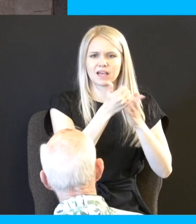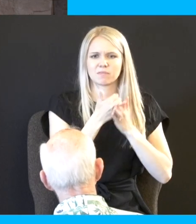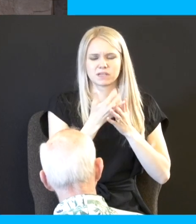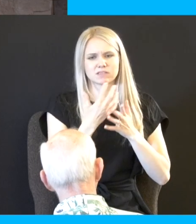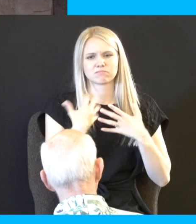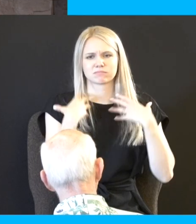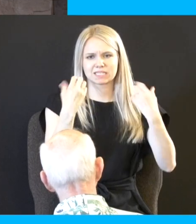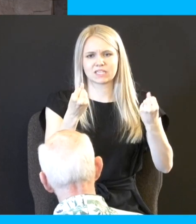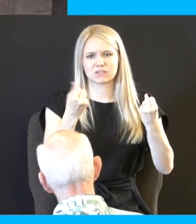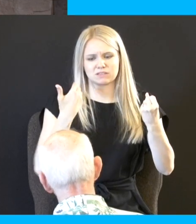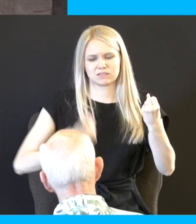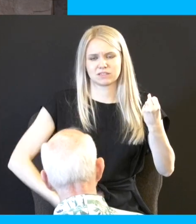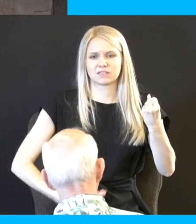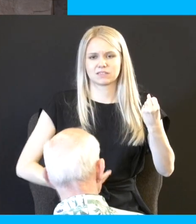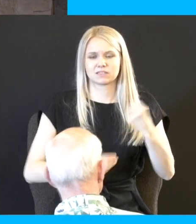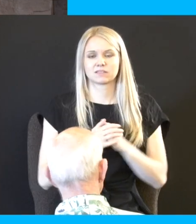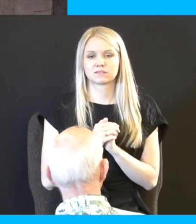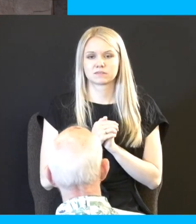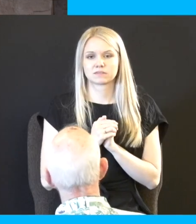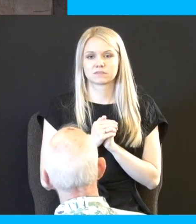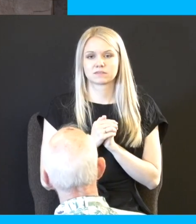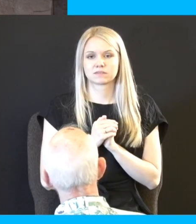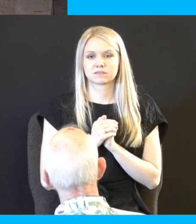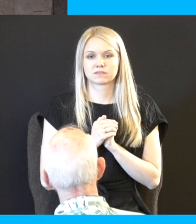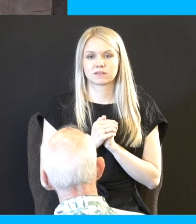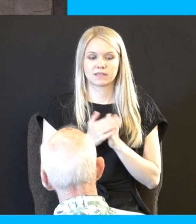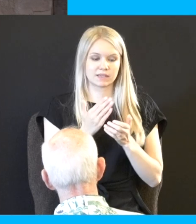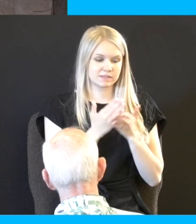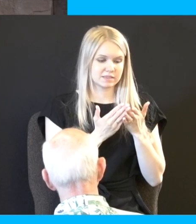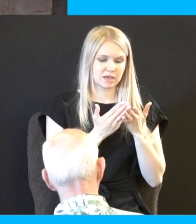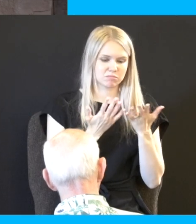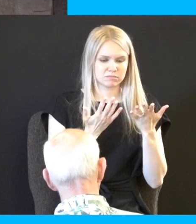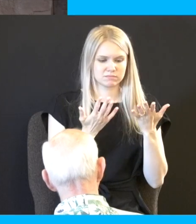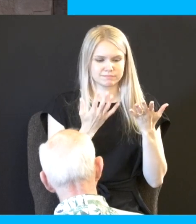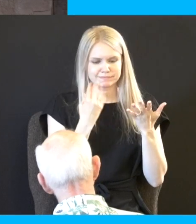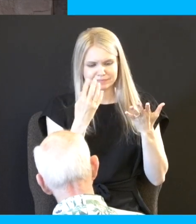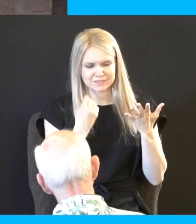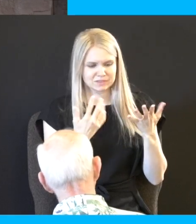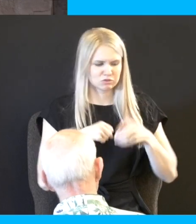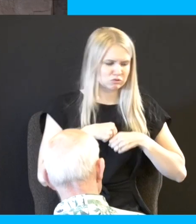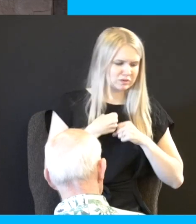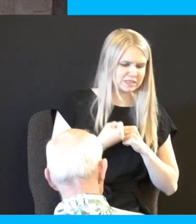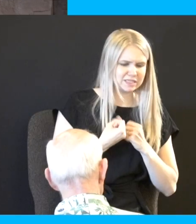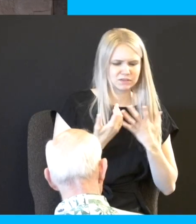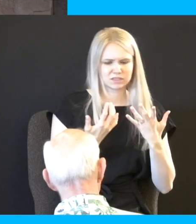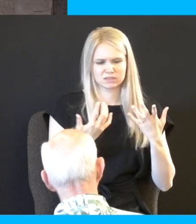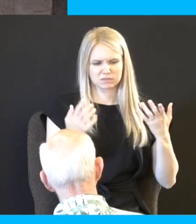wrong he paid for those and he'll even bring healing in those areas of your life where you know not only do you grieve for those you harmed but you grieve for how hard your heart